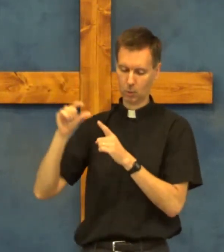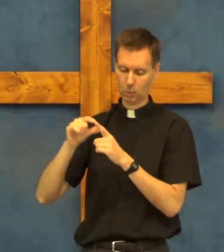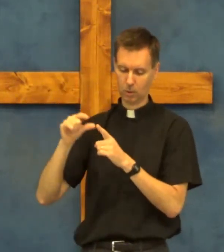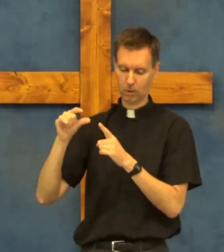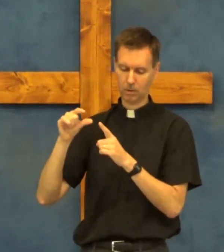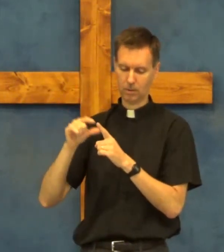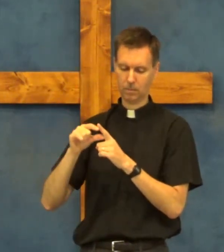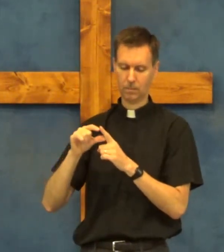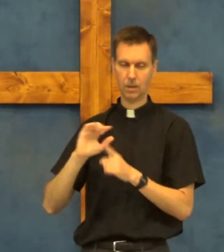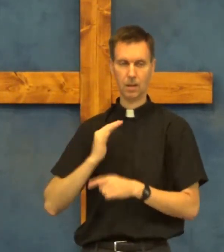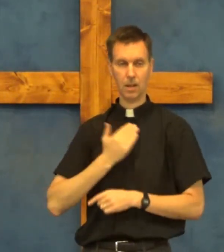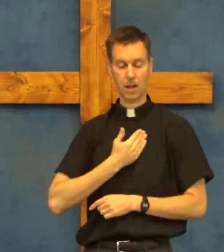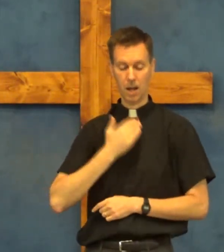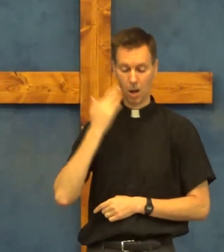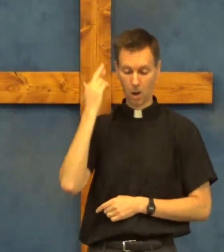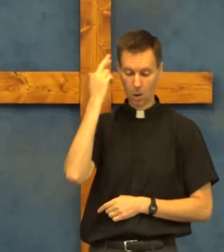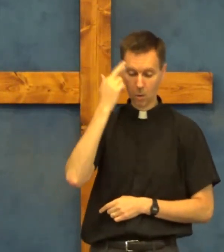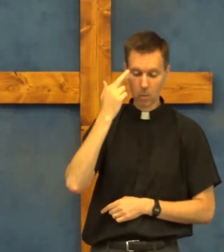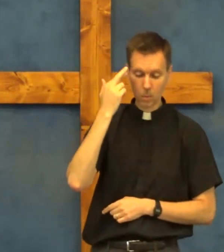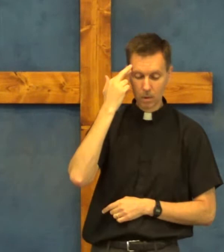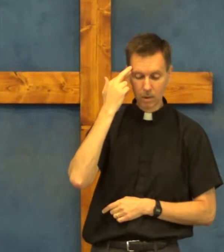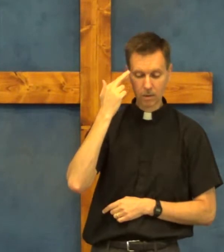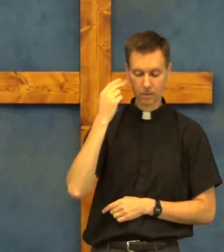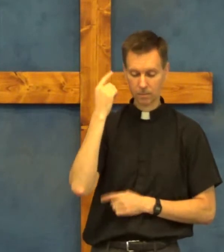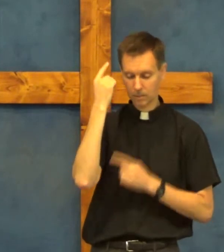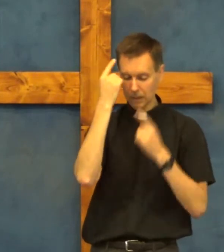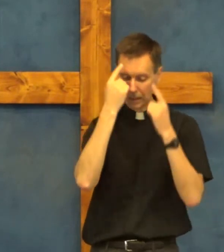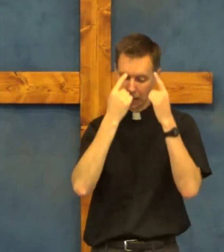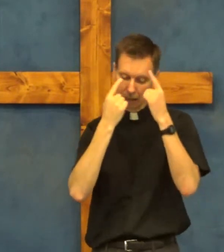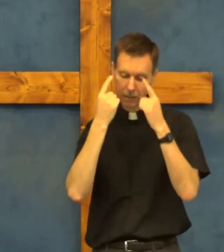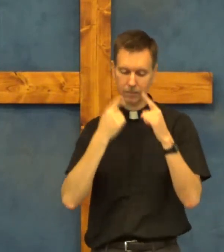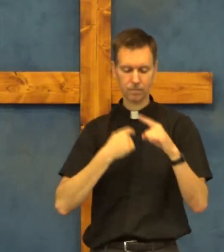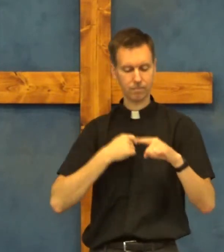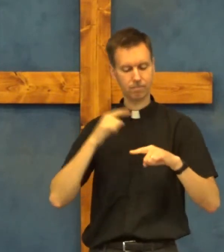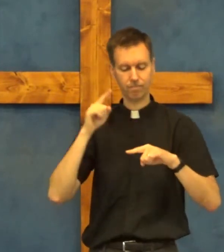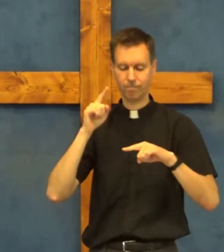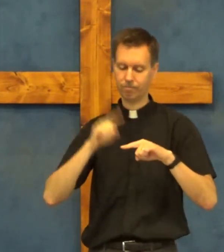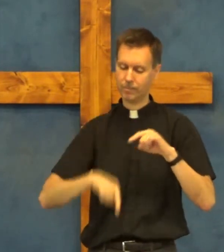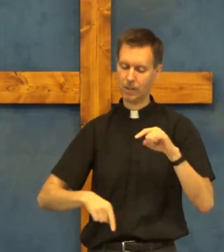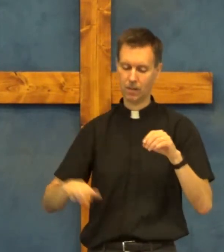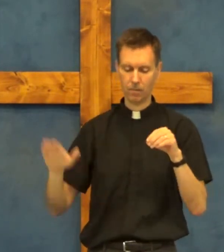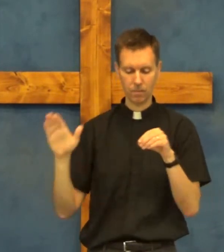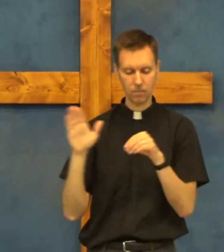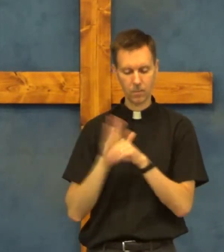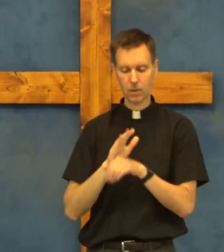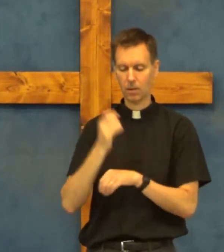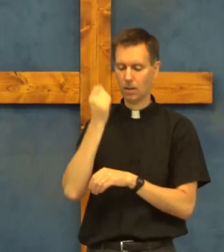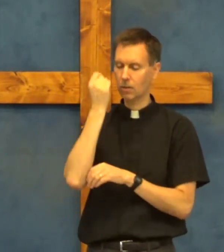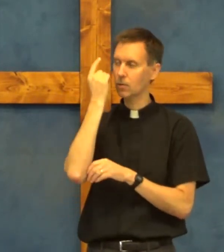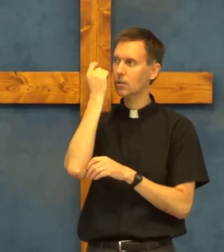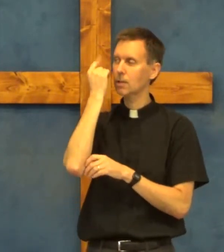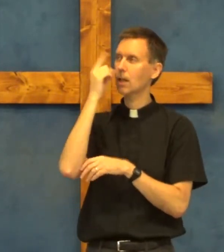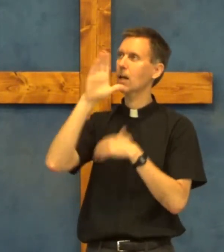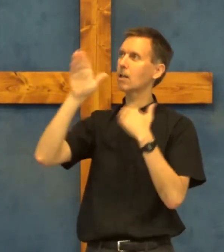cannot fathom the truth of god profound